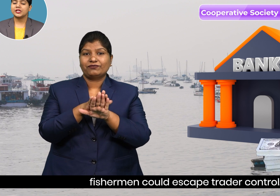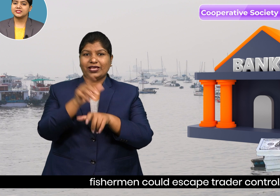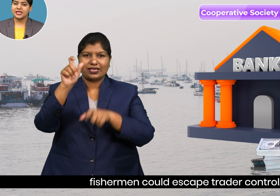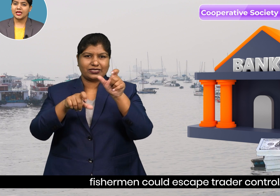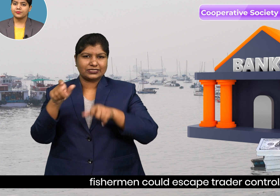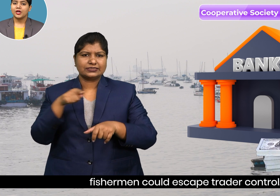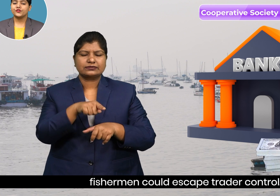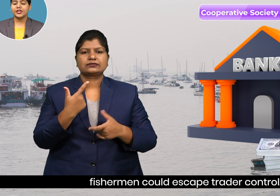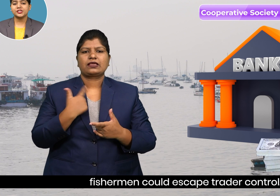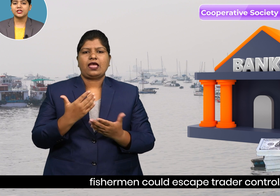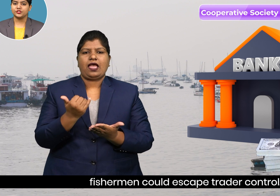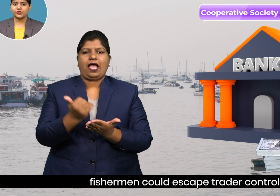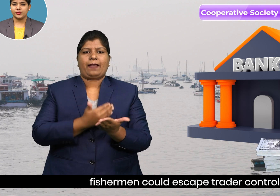escape trader control.